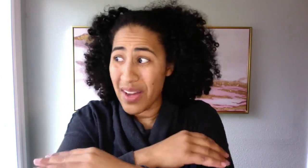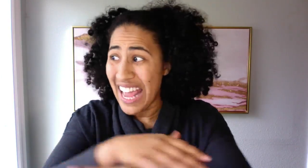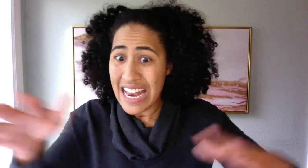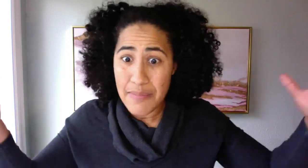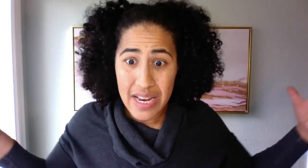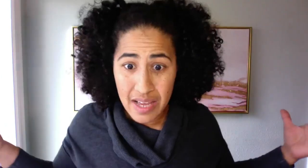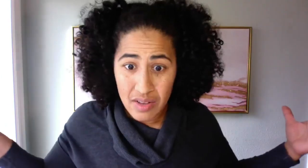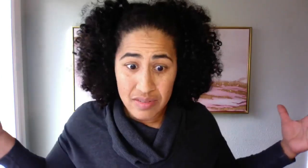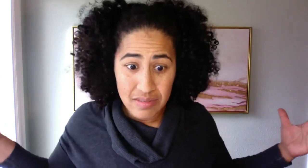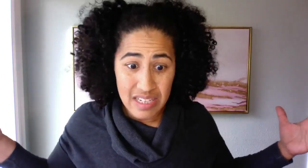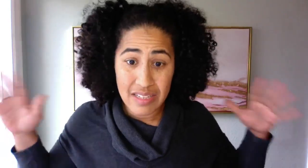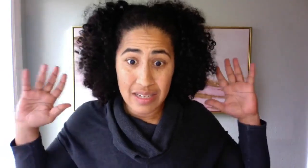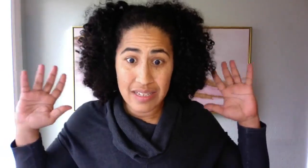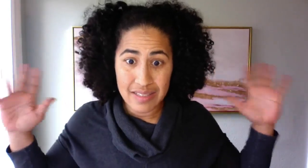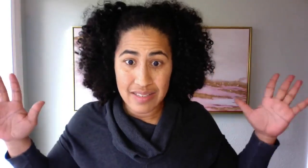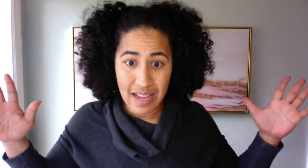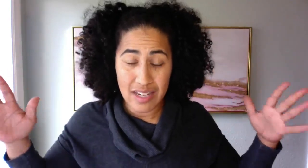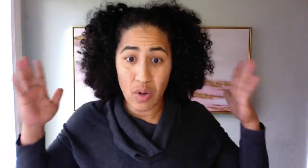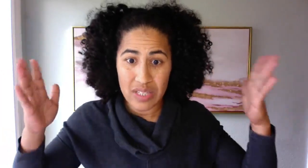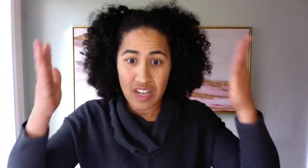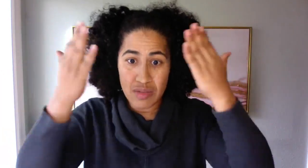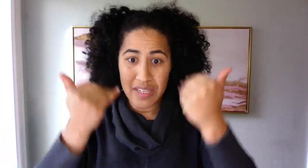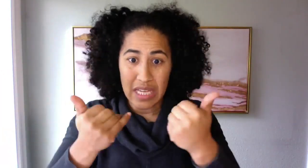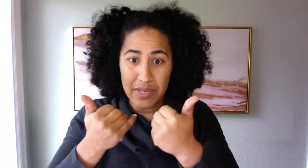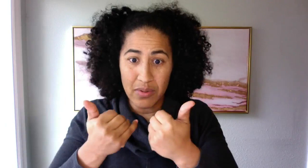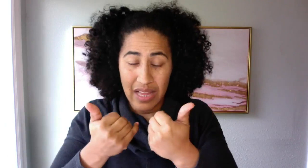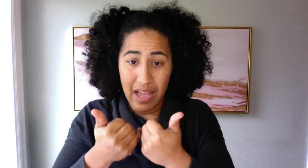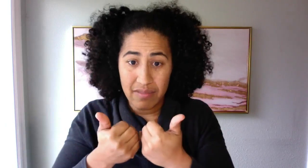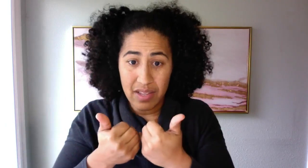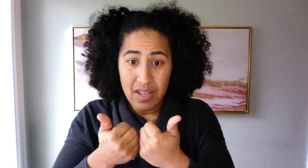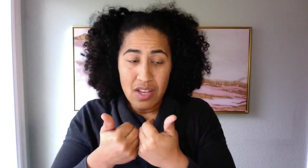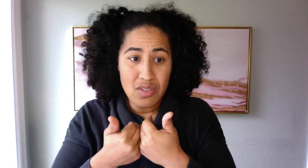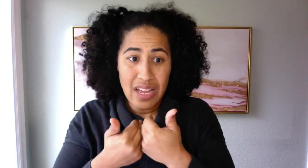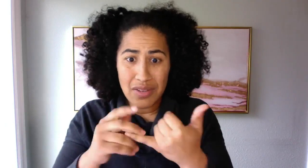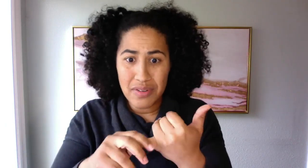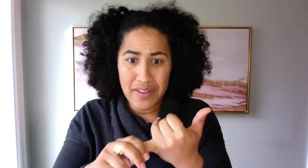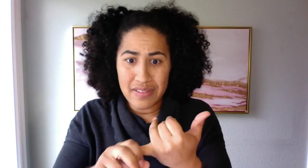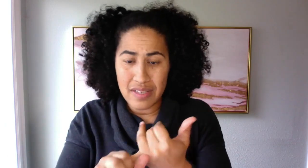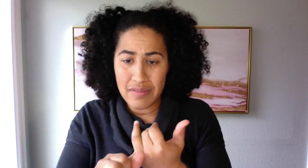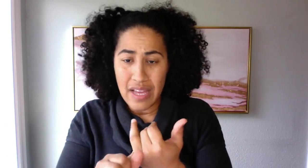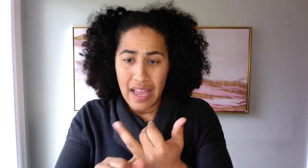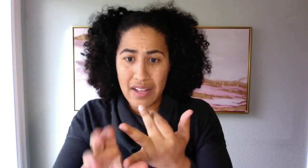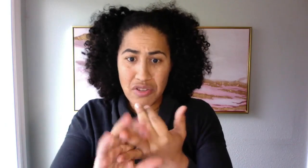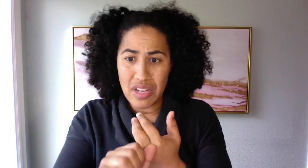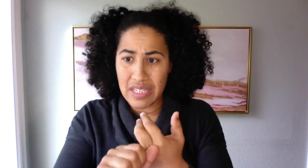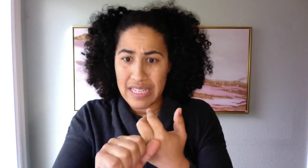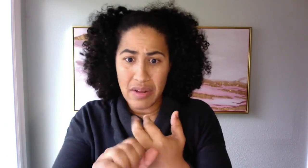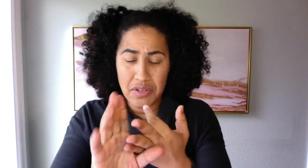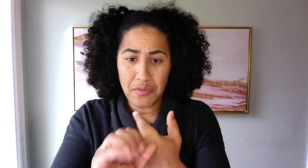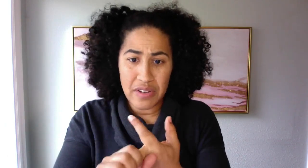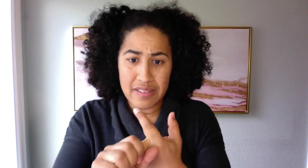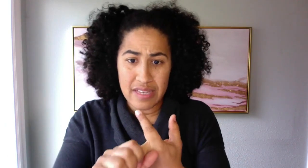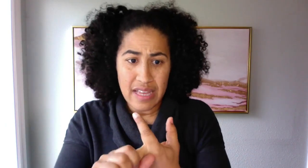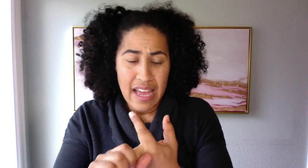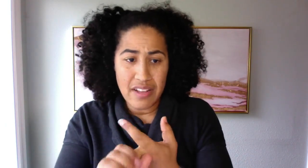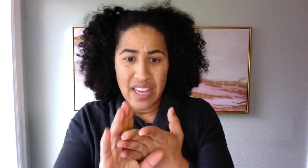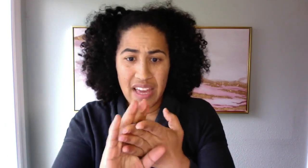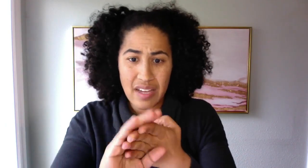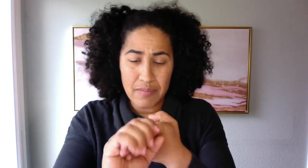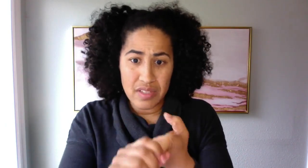anybody else. That's not, it's design. It only cares about keeping you alive. So now you're defensive and you're shutting down and you're freezing and you can't come to the